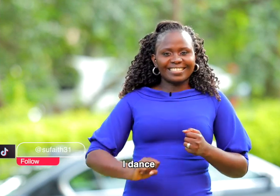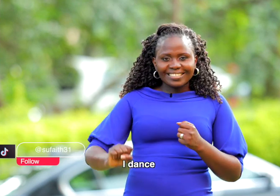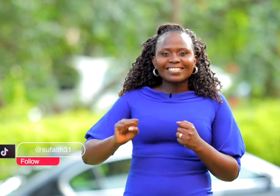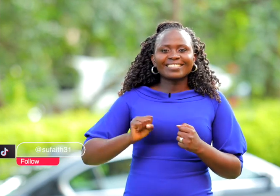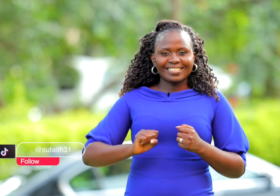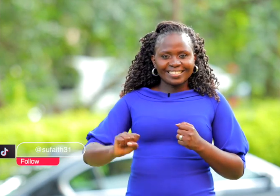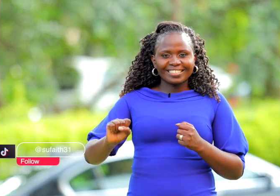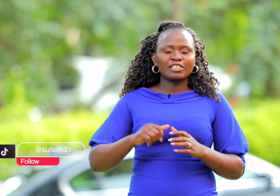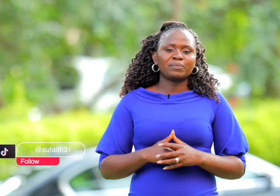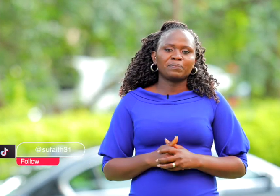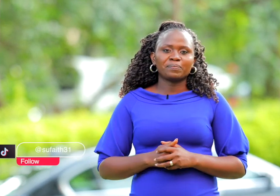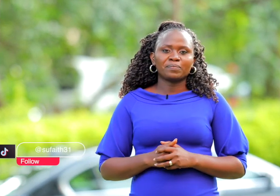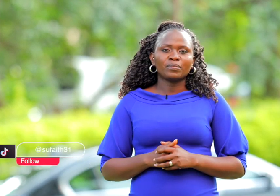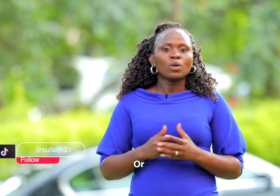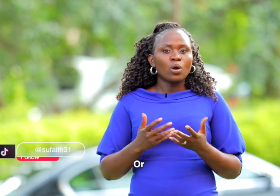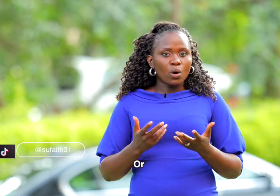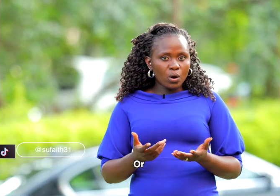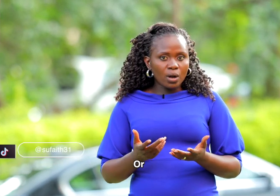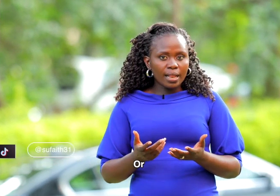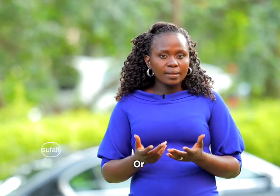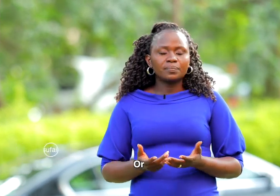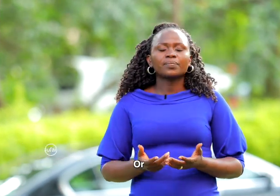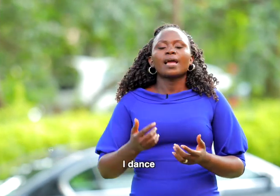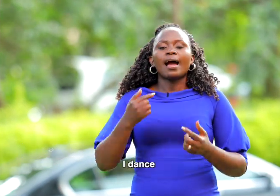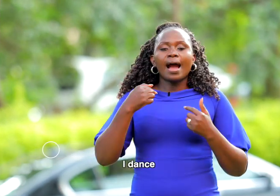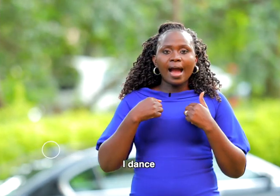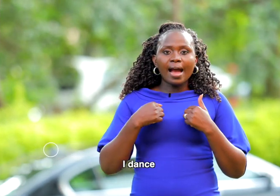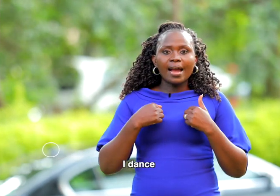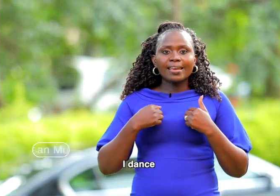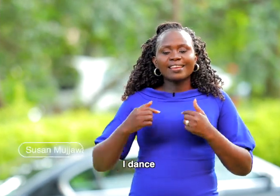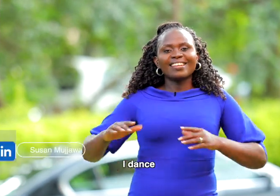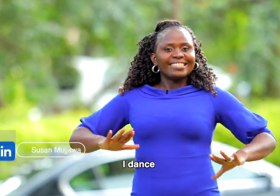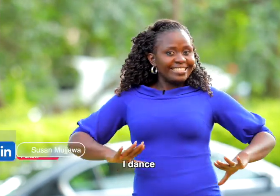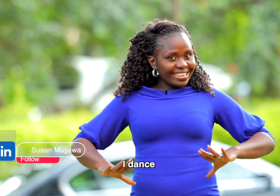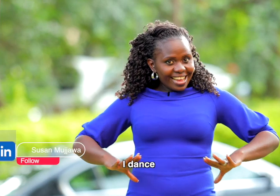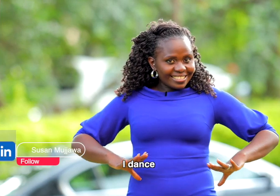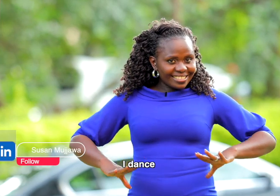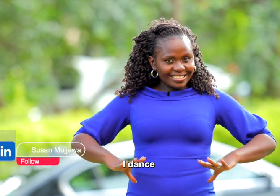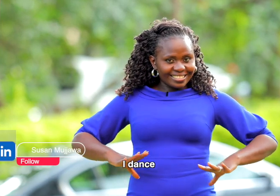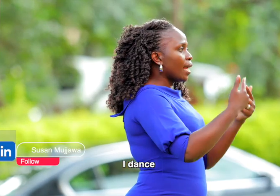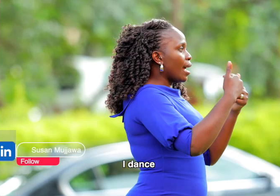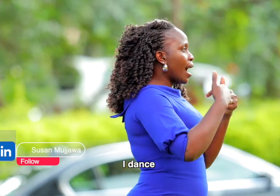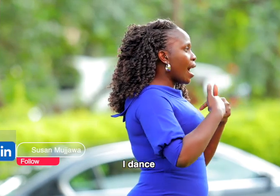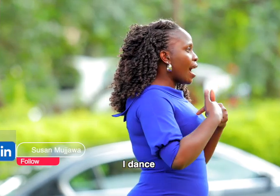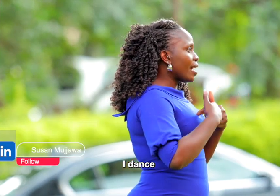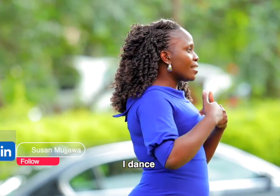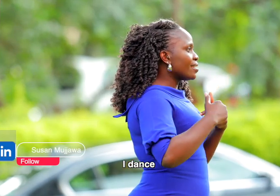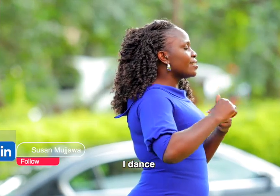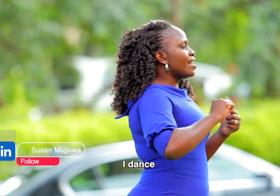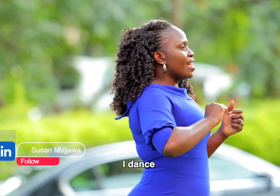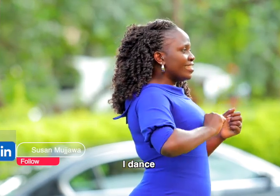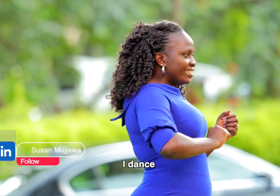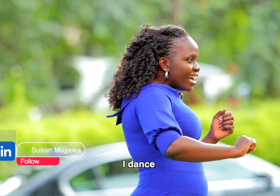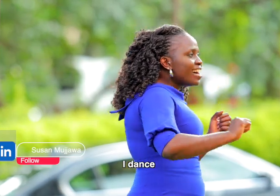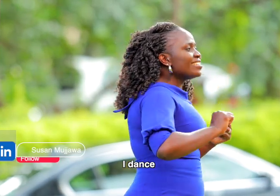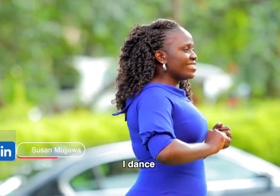or I dance I dance